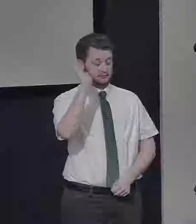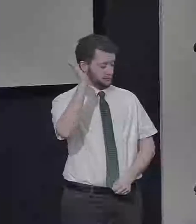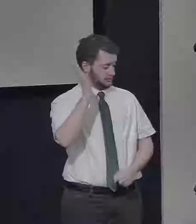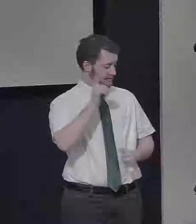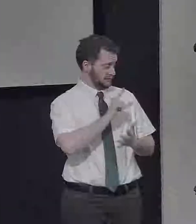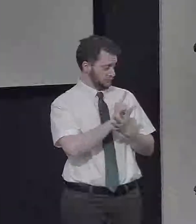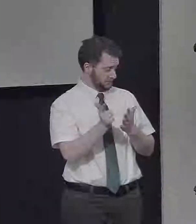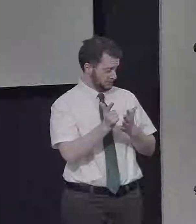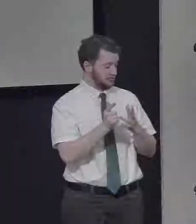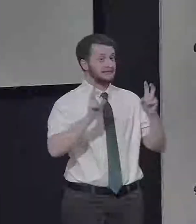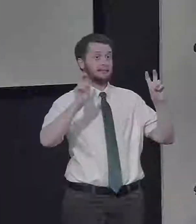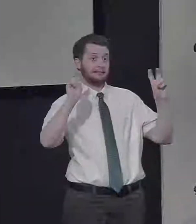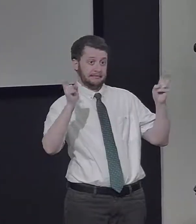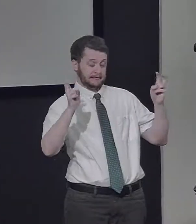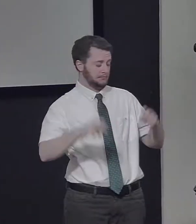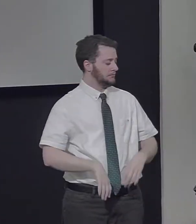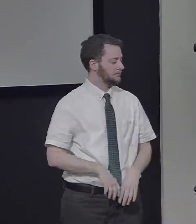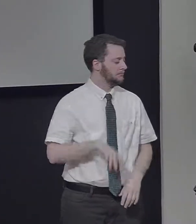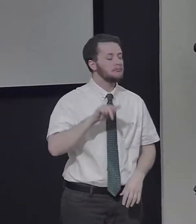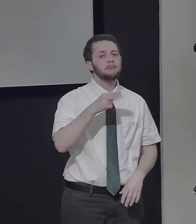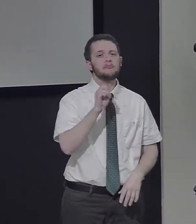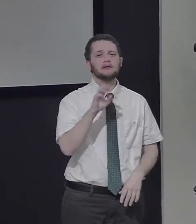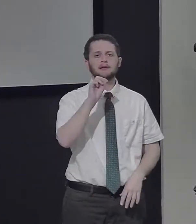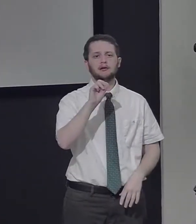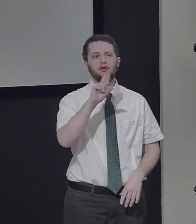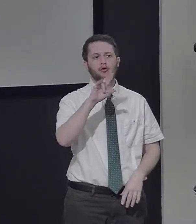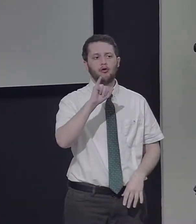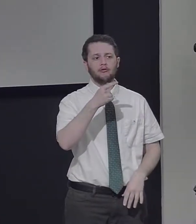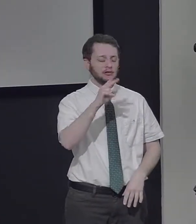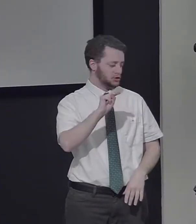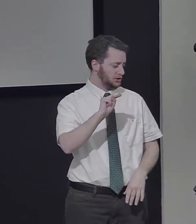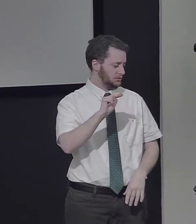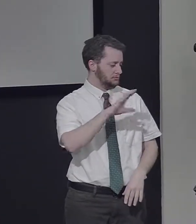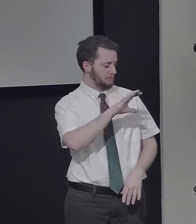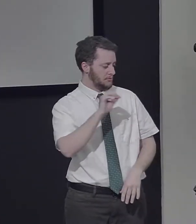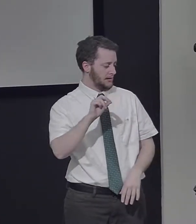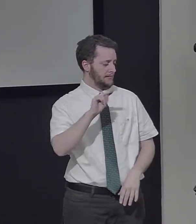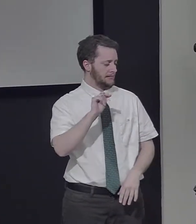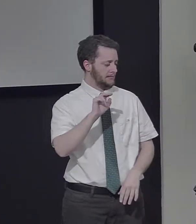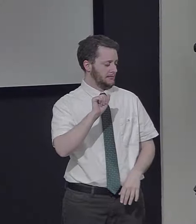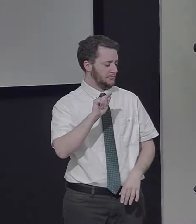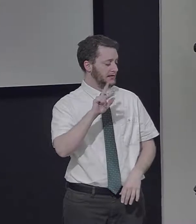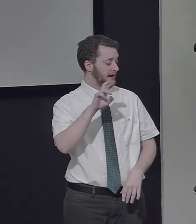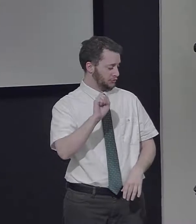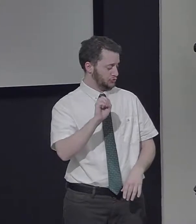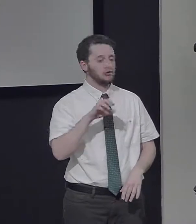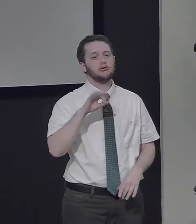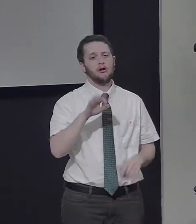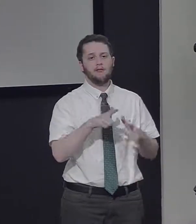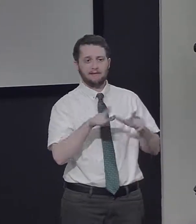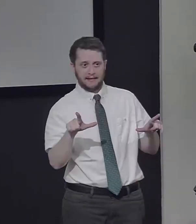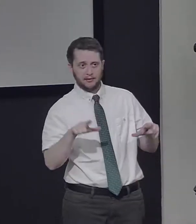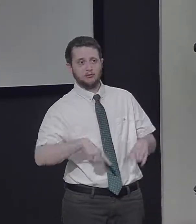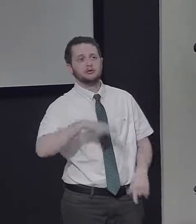This year's Distinguished Lecture series theme is the origin and nature